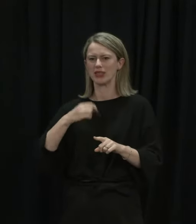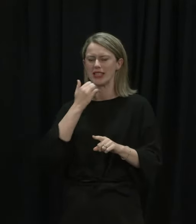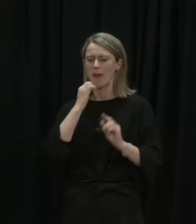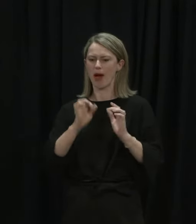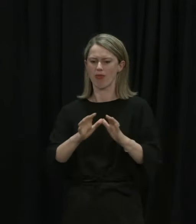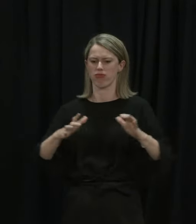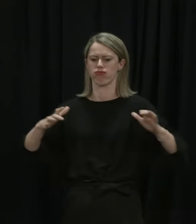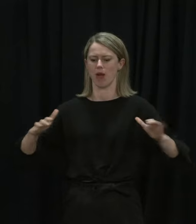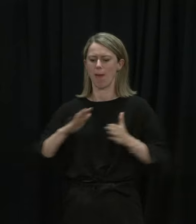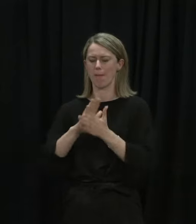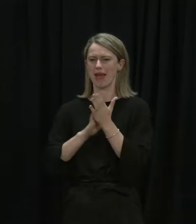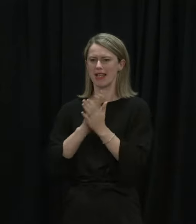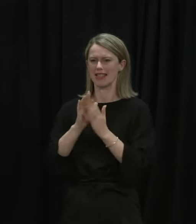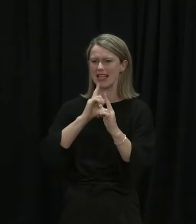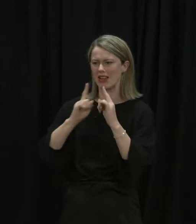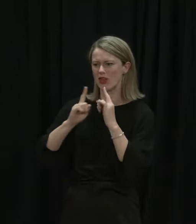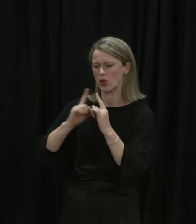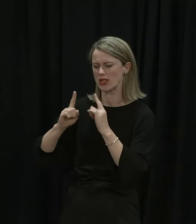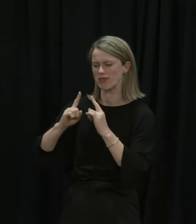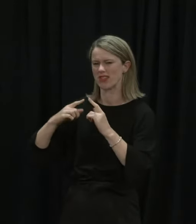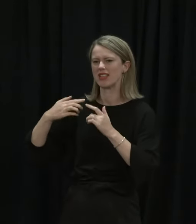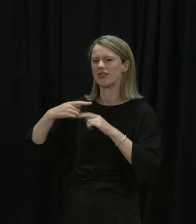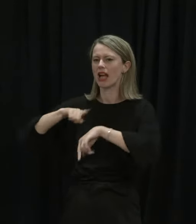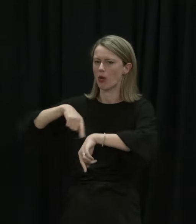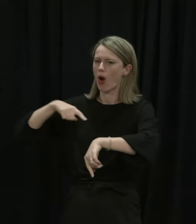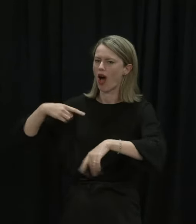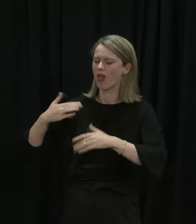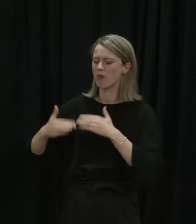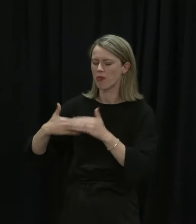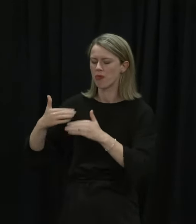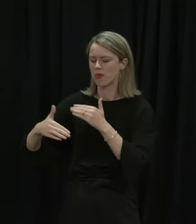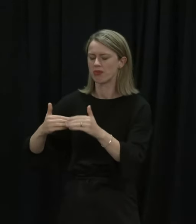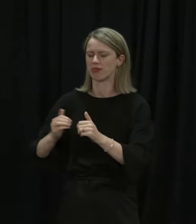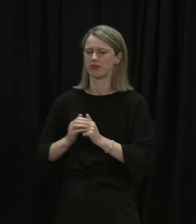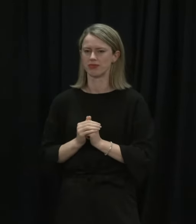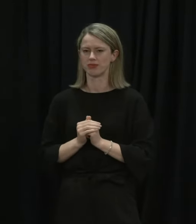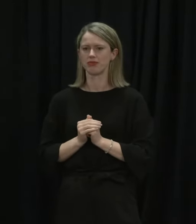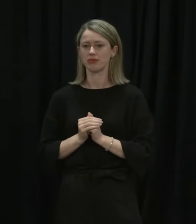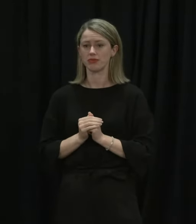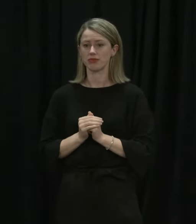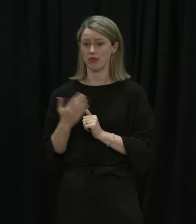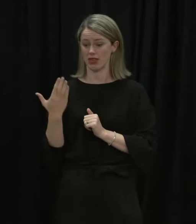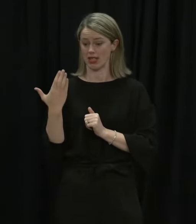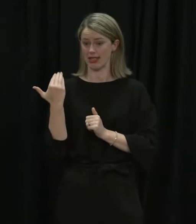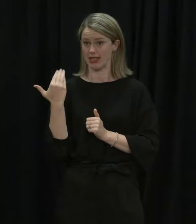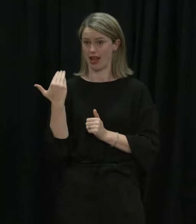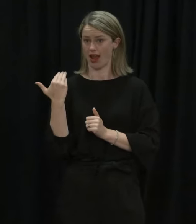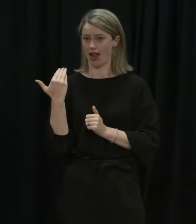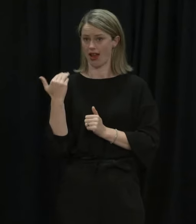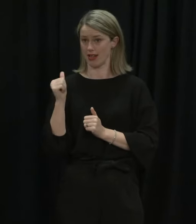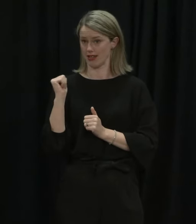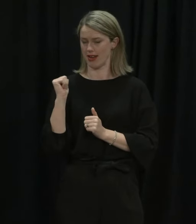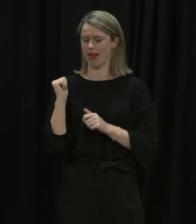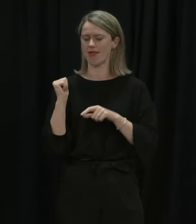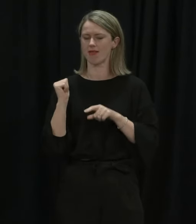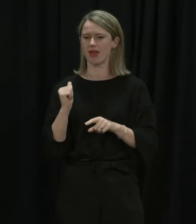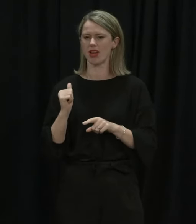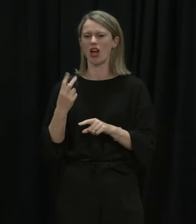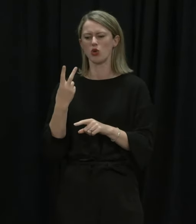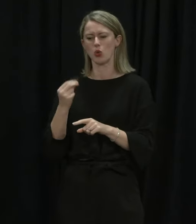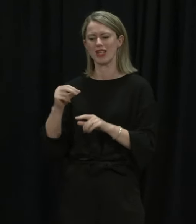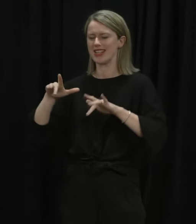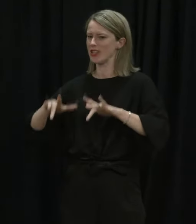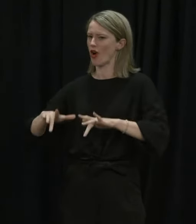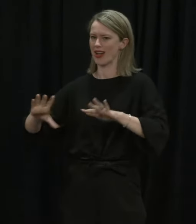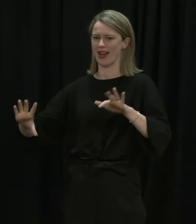interviews on many are just getting underway or about to happen. Now, of yesterday's cases, the 6D20 remain